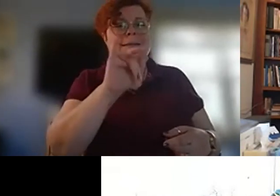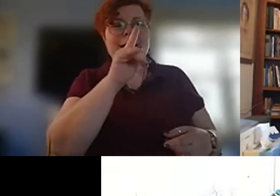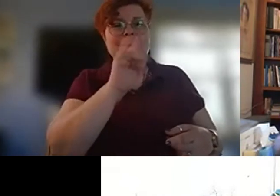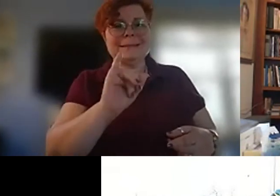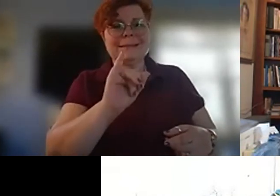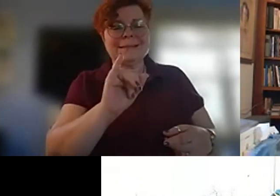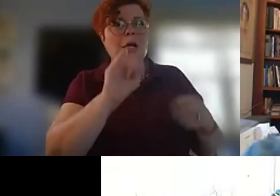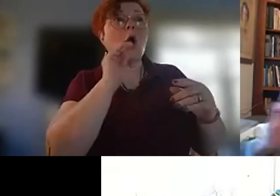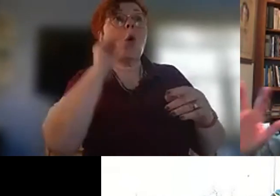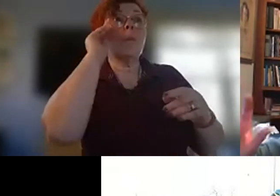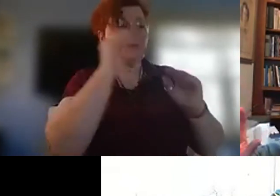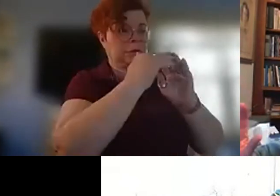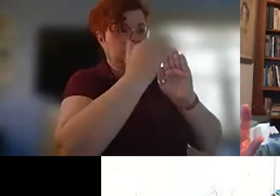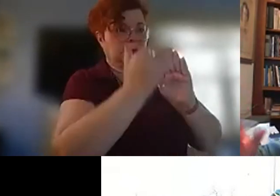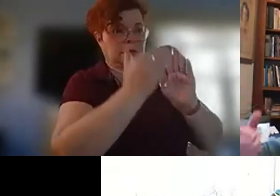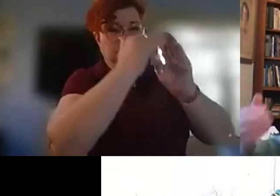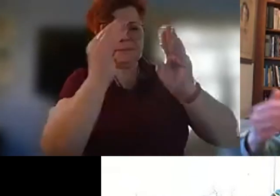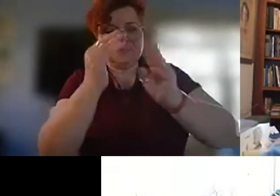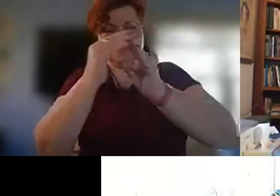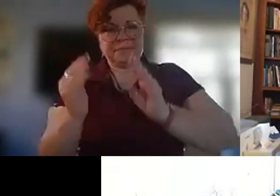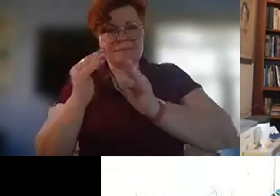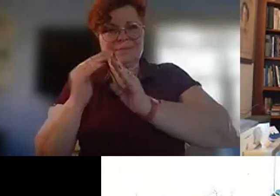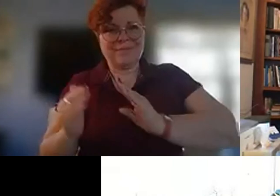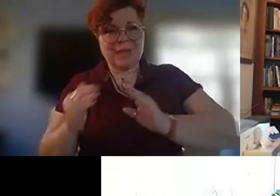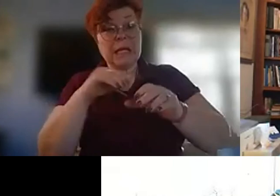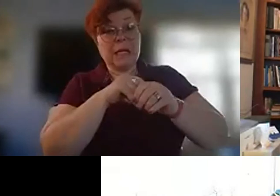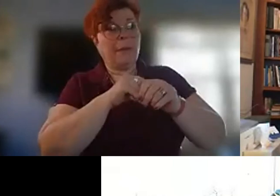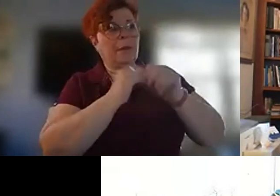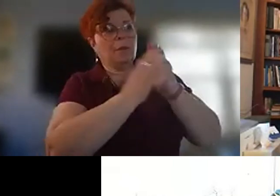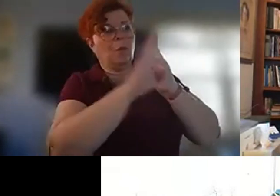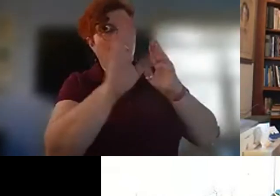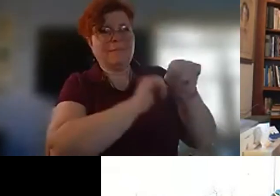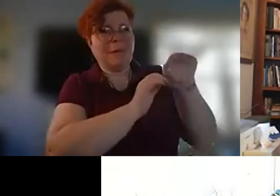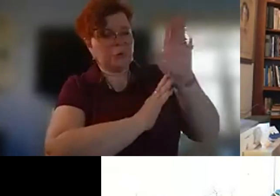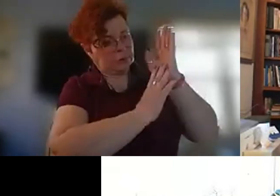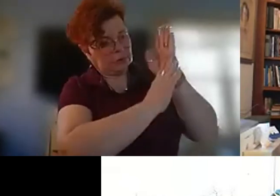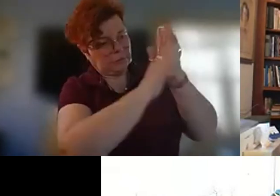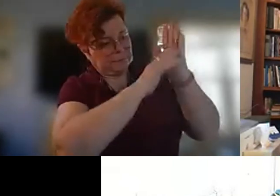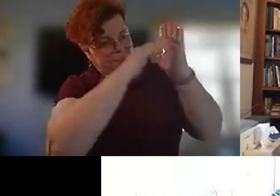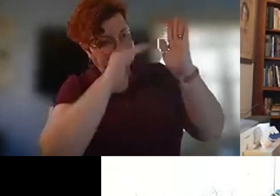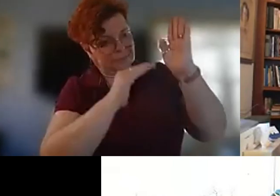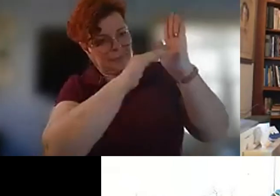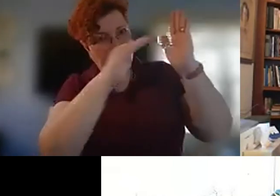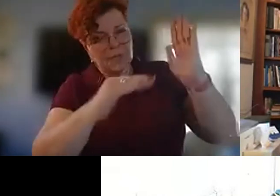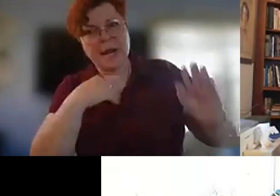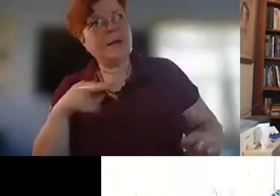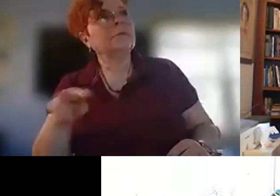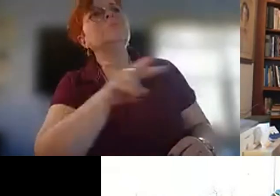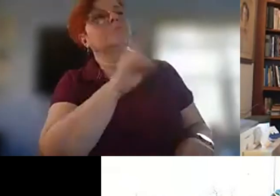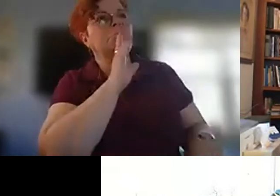homes carved out of the out of the canyon walls were and so you know i went oh yeah i've been there i get it you know